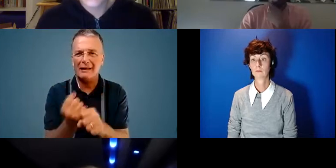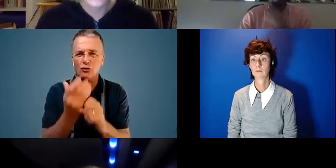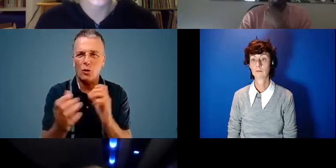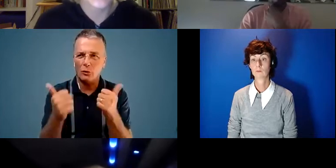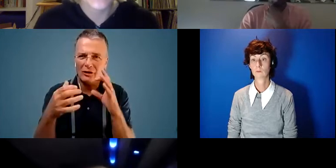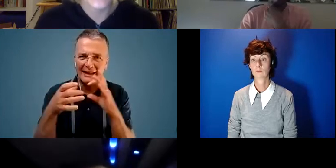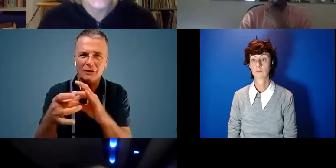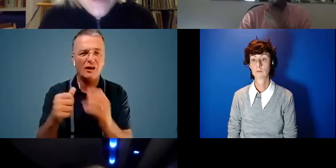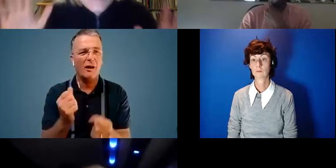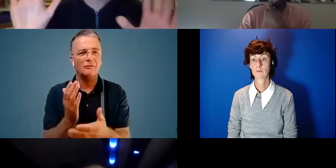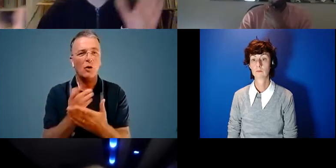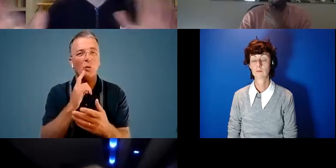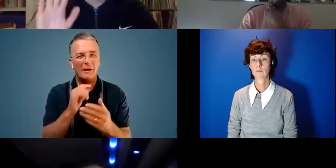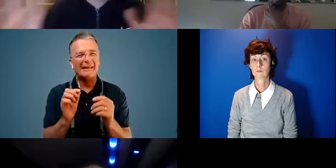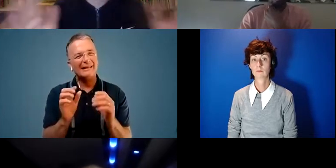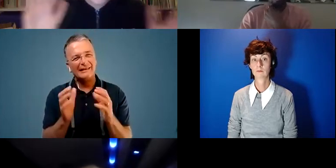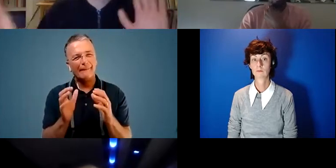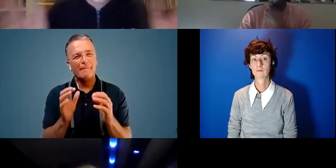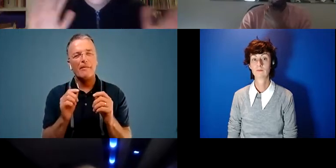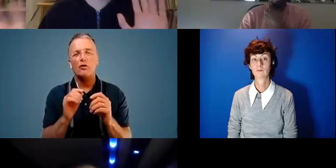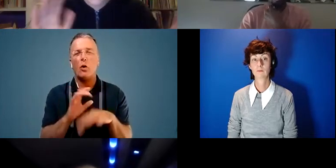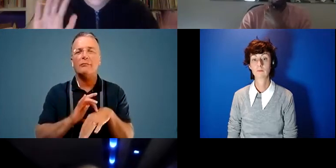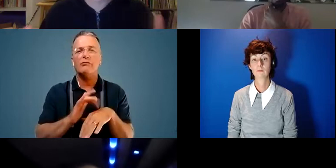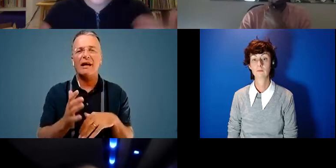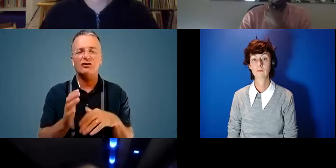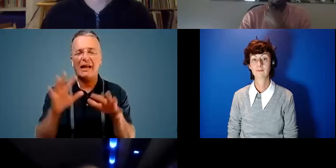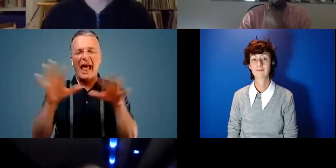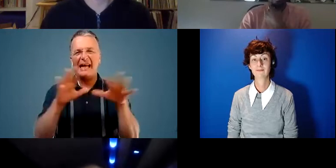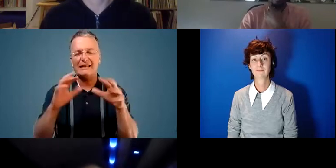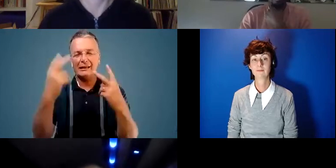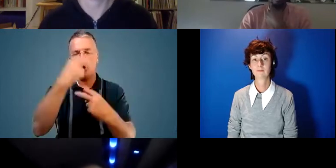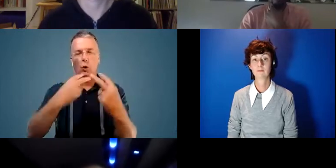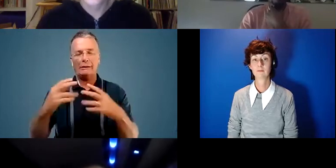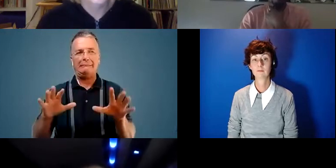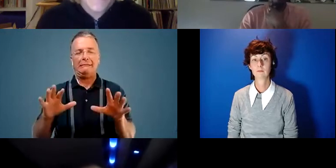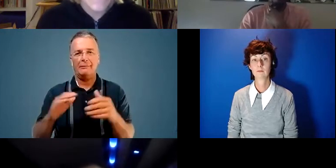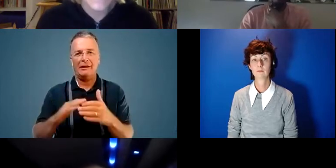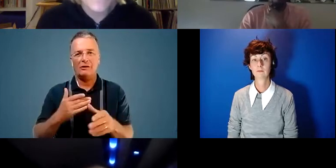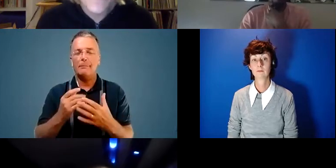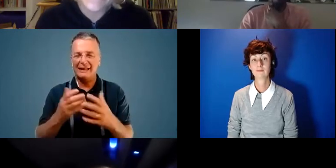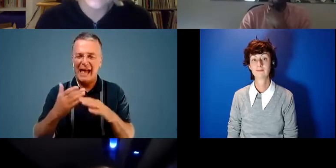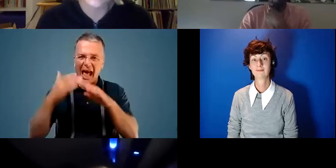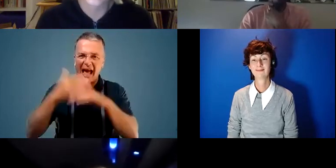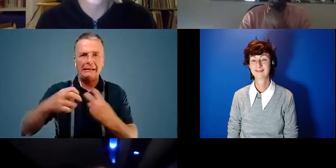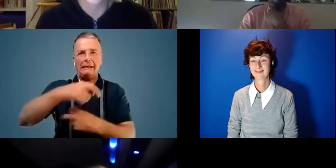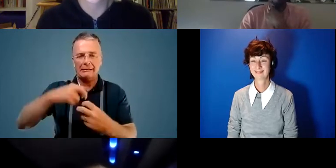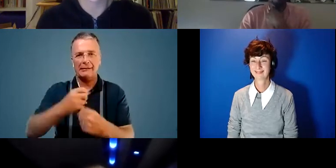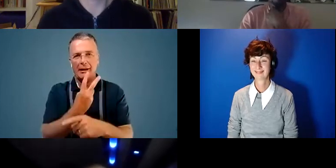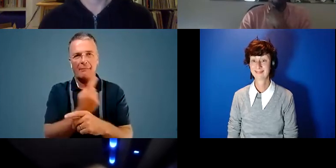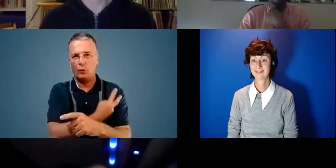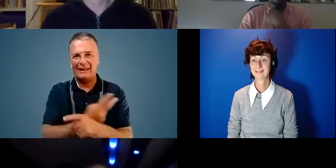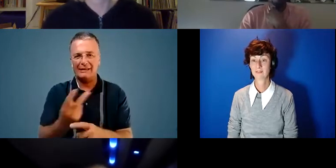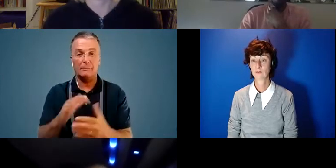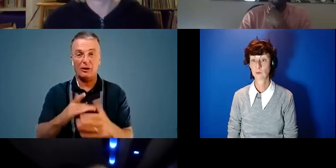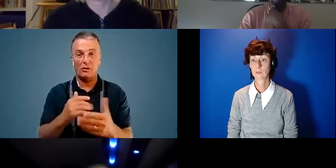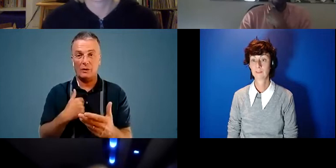which I'm sure is giving off a slightly non-professional, hectic aesthetic because it's been quite a hectic couple of weeks. And that's because we are